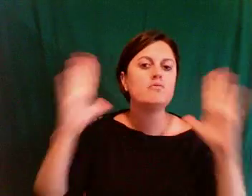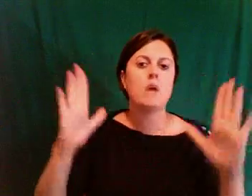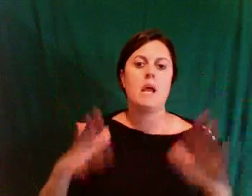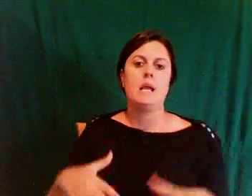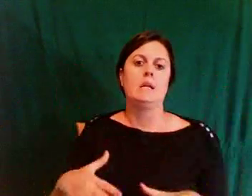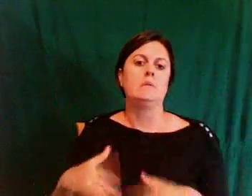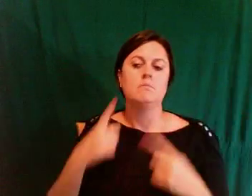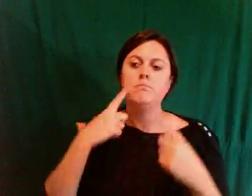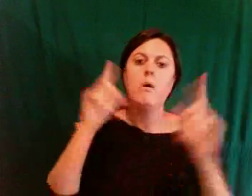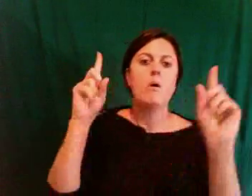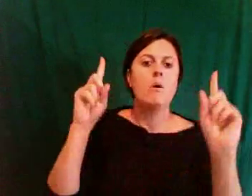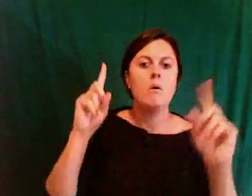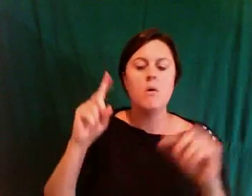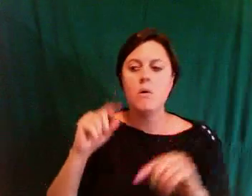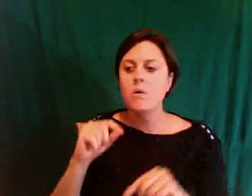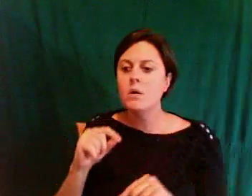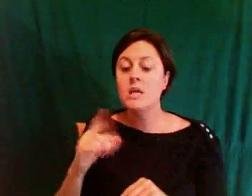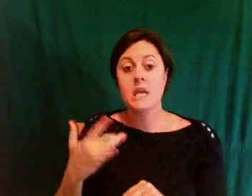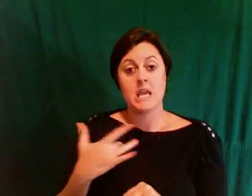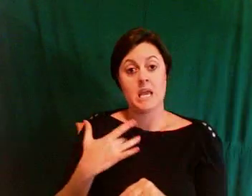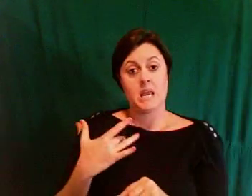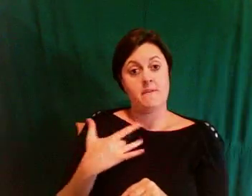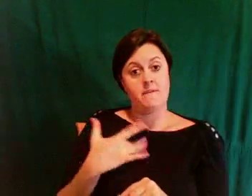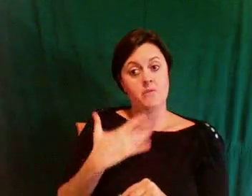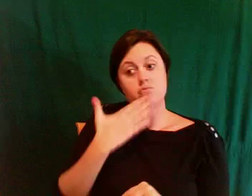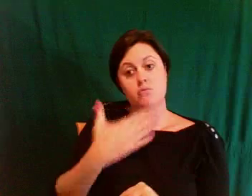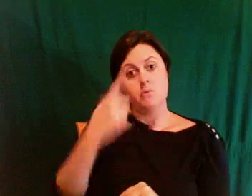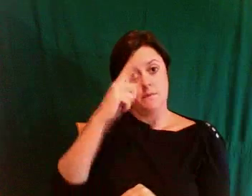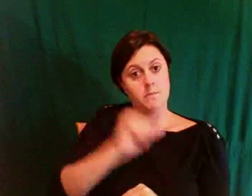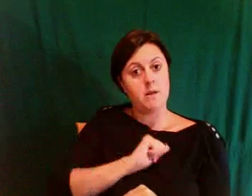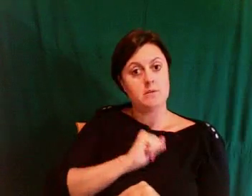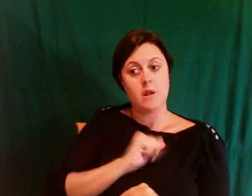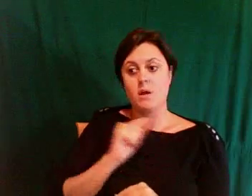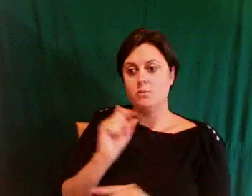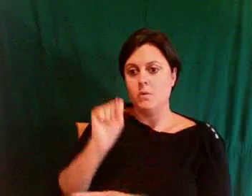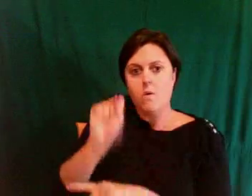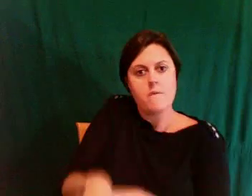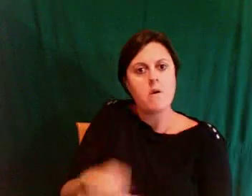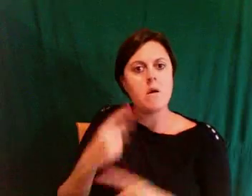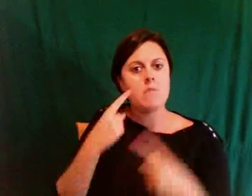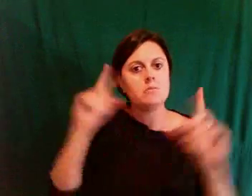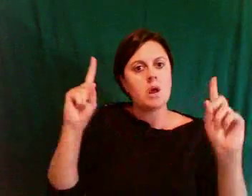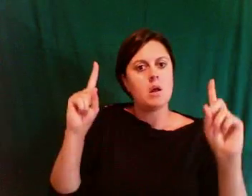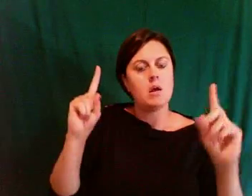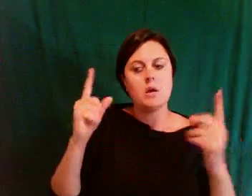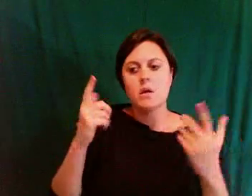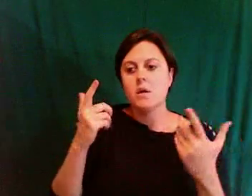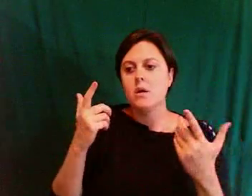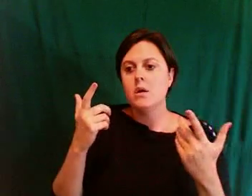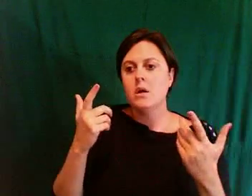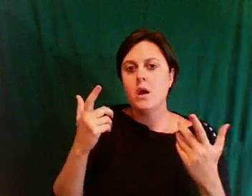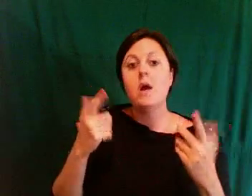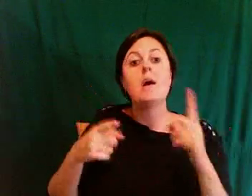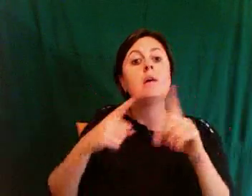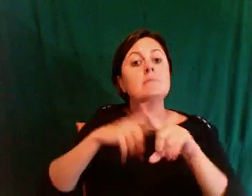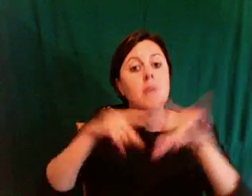that not only does that feel good to me personally, but it inspires the people who observe my process in doing that